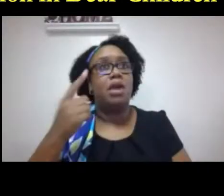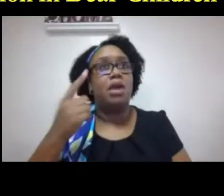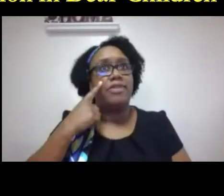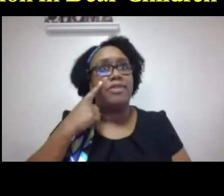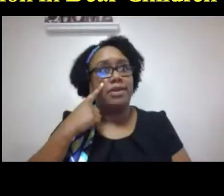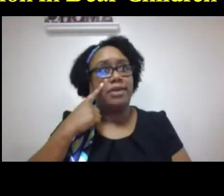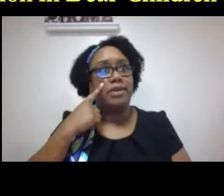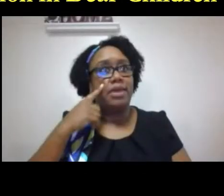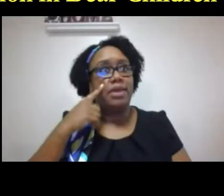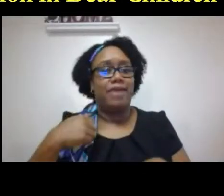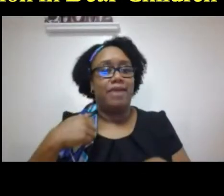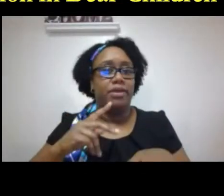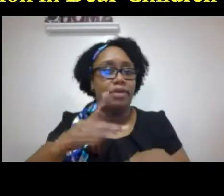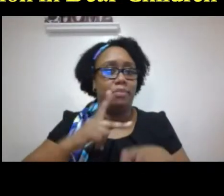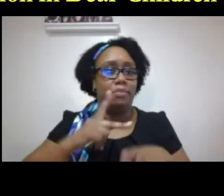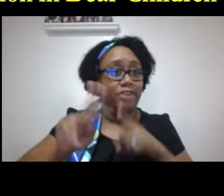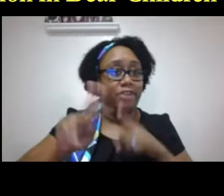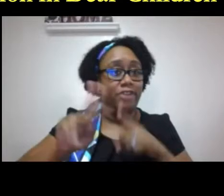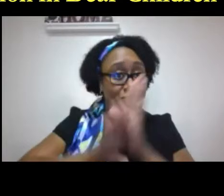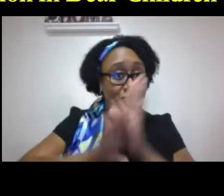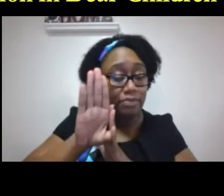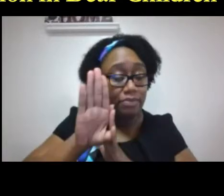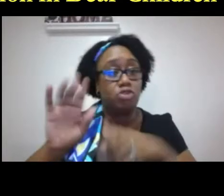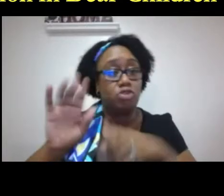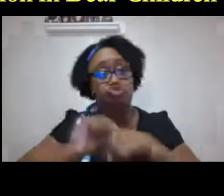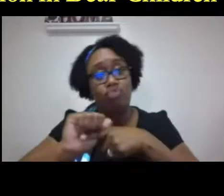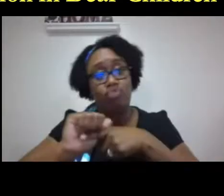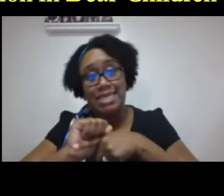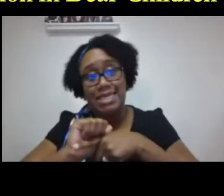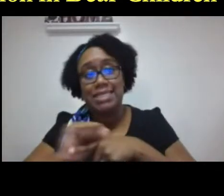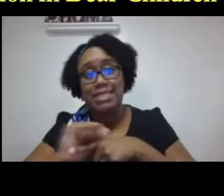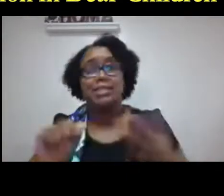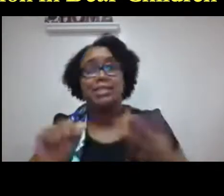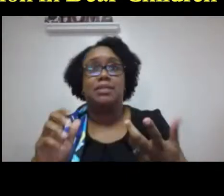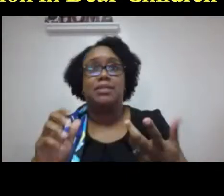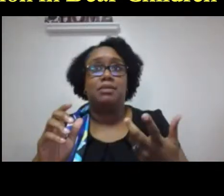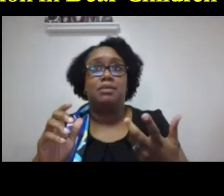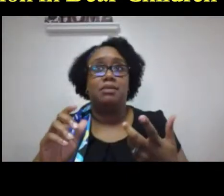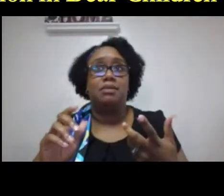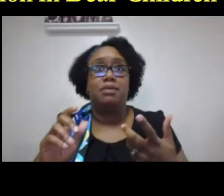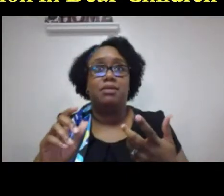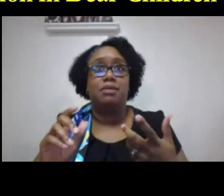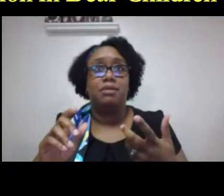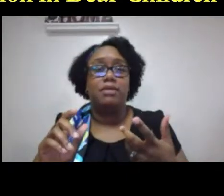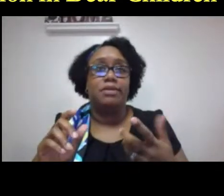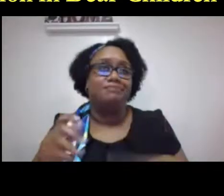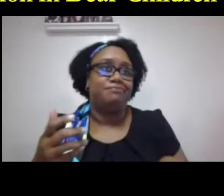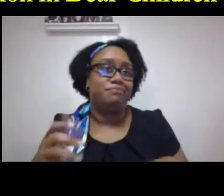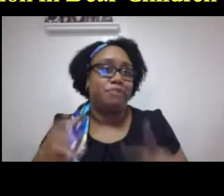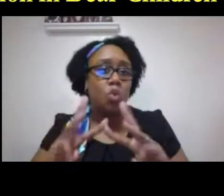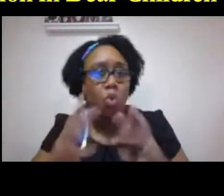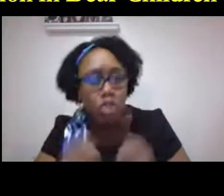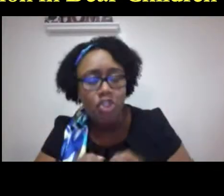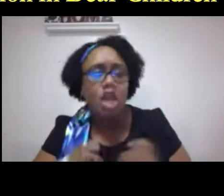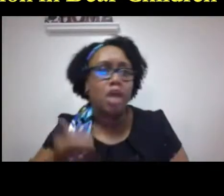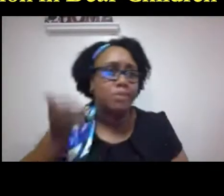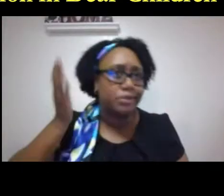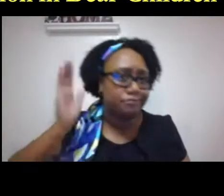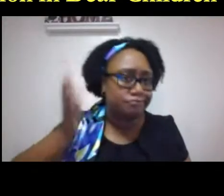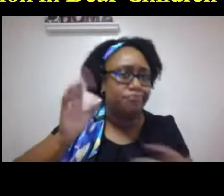now for people who already work in the field we have pd professional development